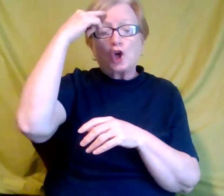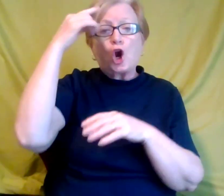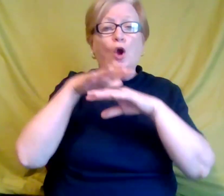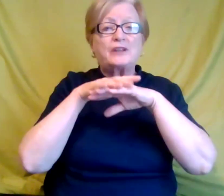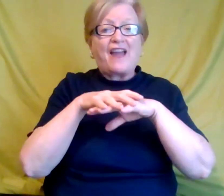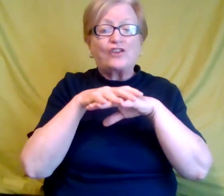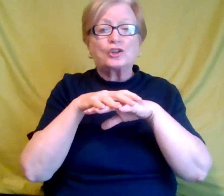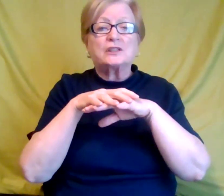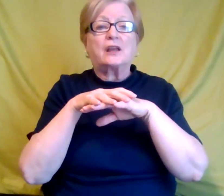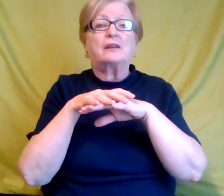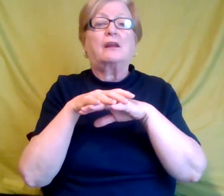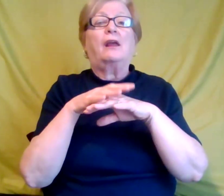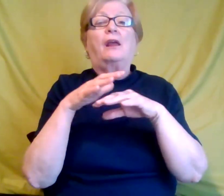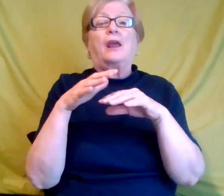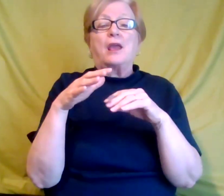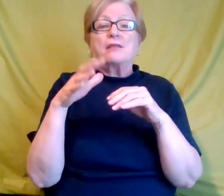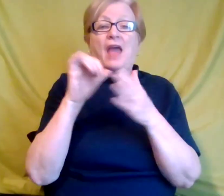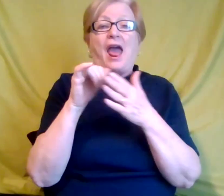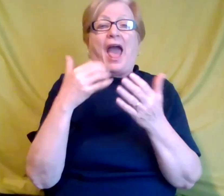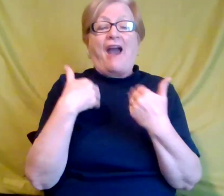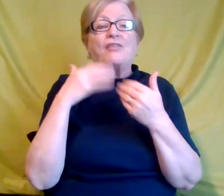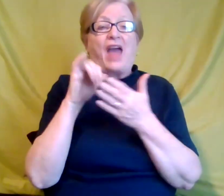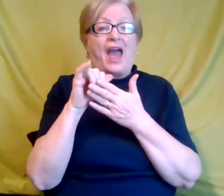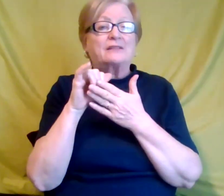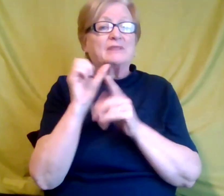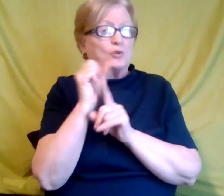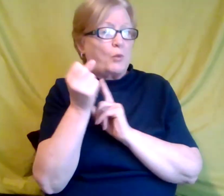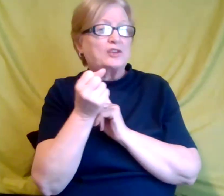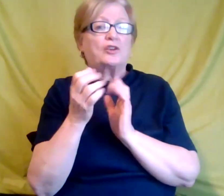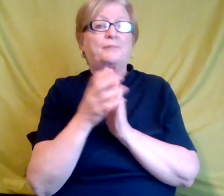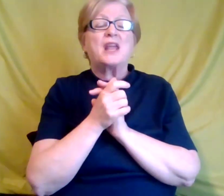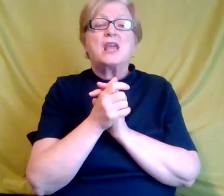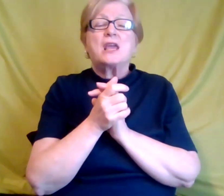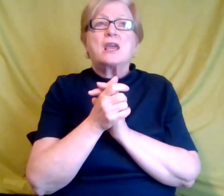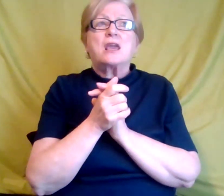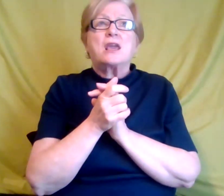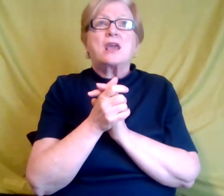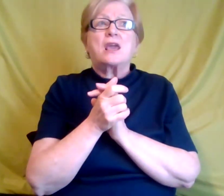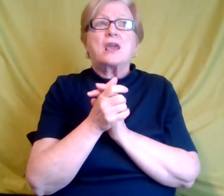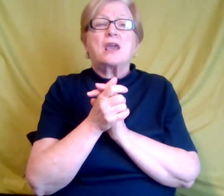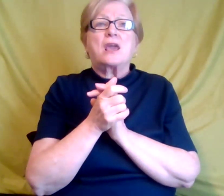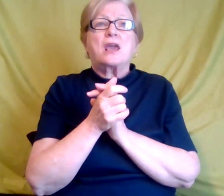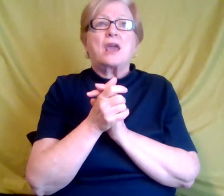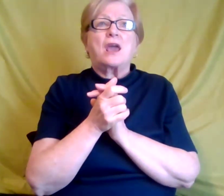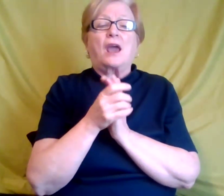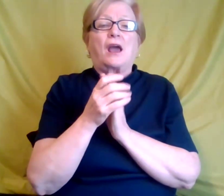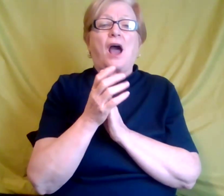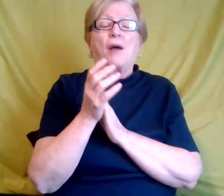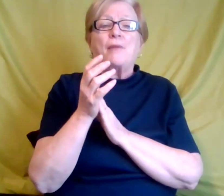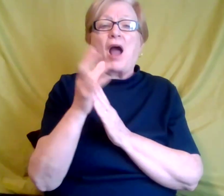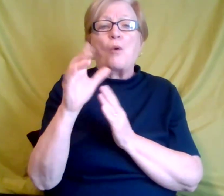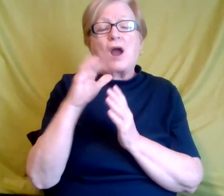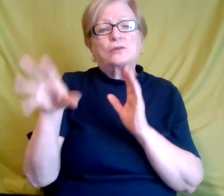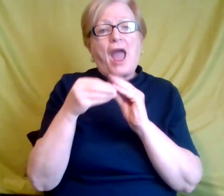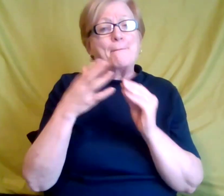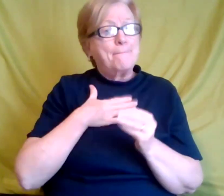in terms of having that condition. And one thing I do want to add, and in terms of my